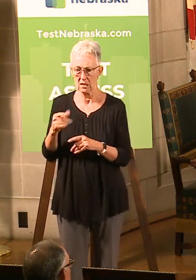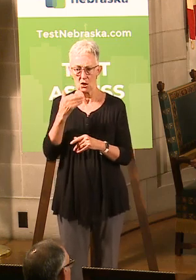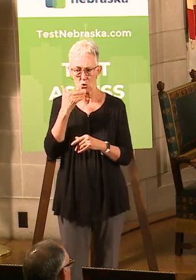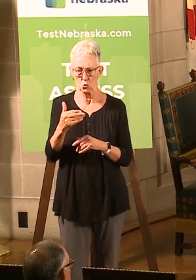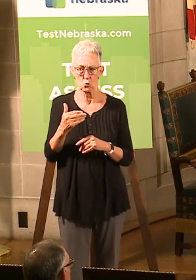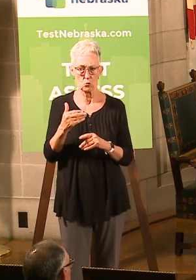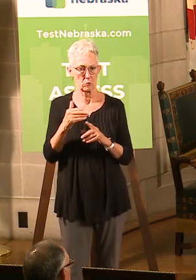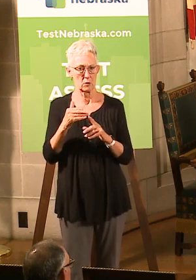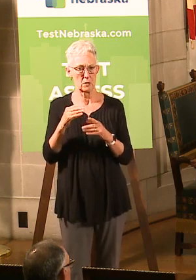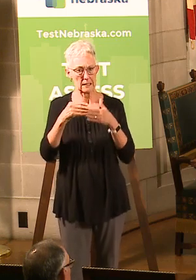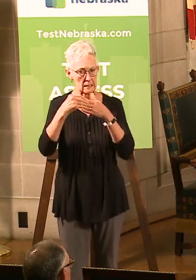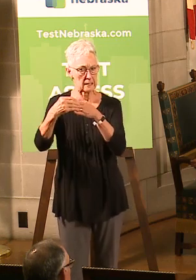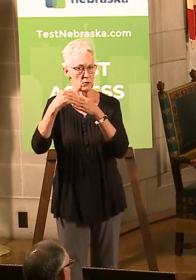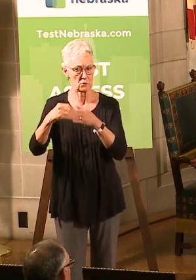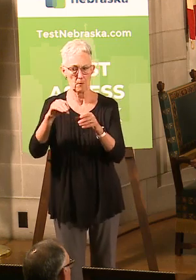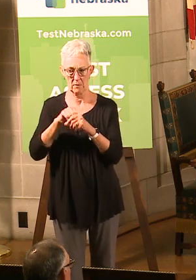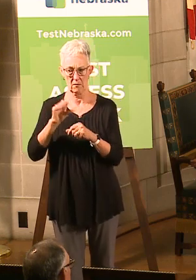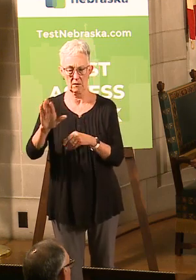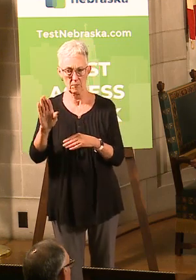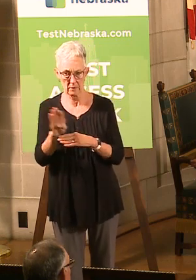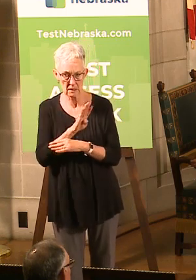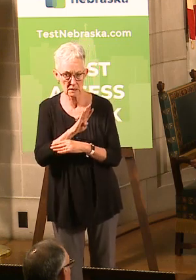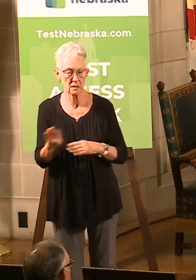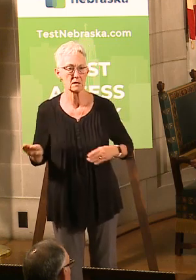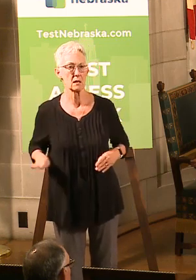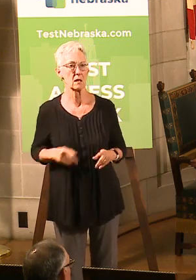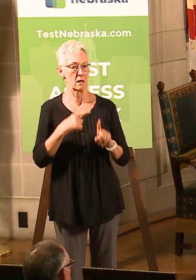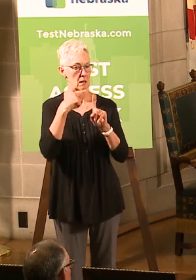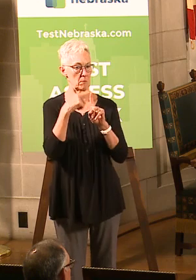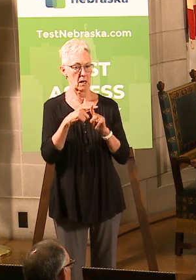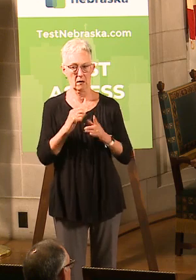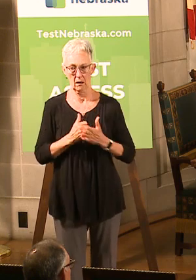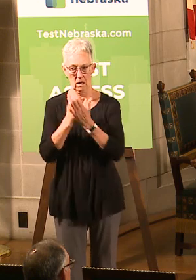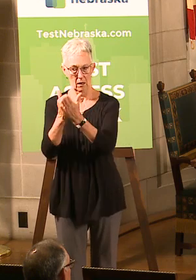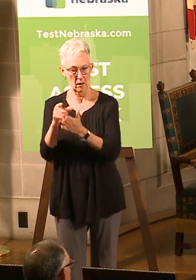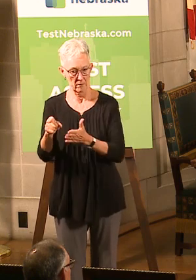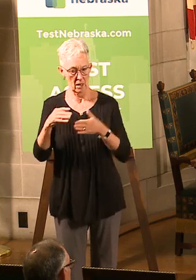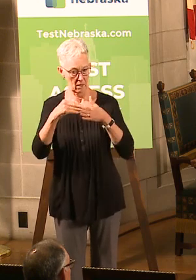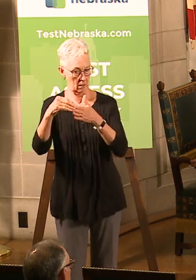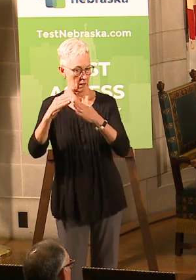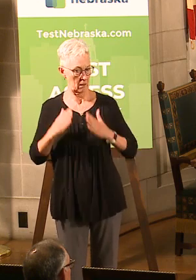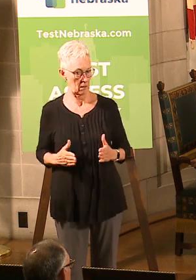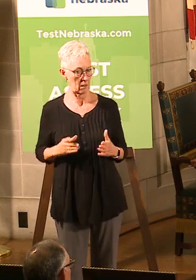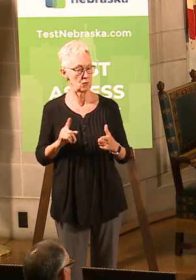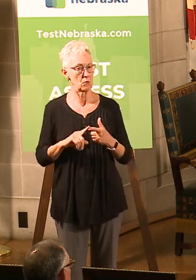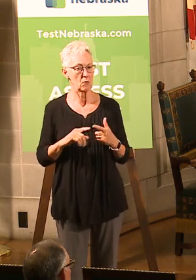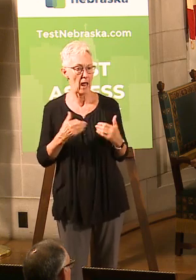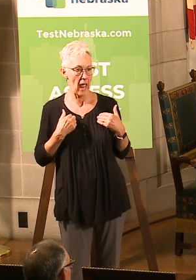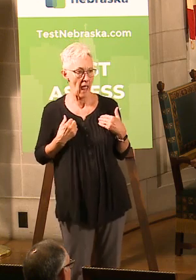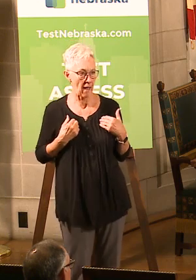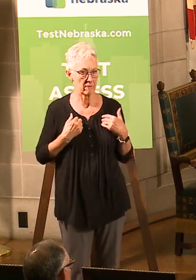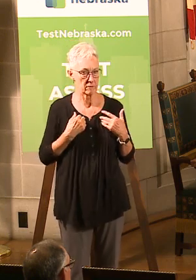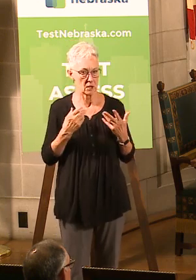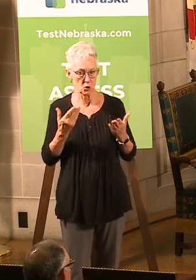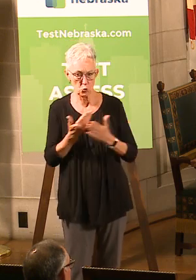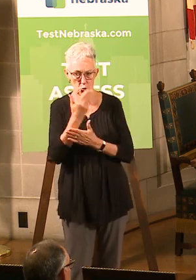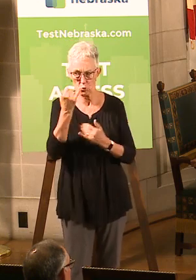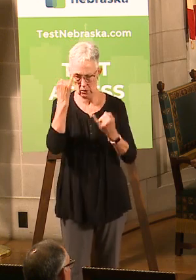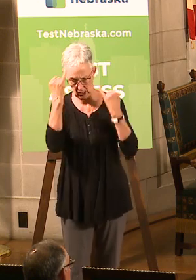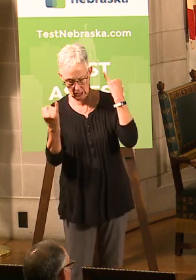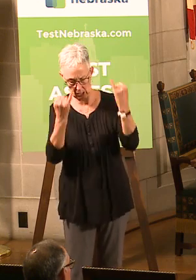and coaching. It's also designed to equip our business leaders with new tools to help their companies pivot